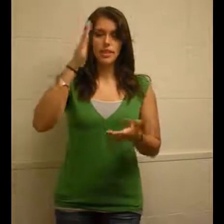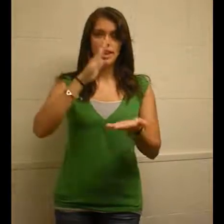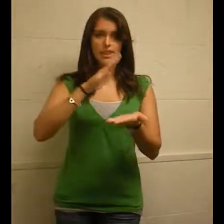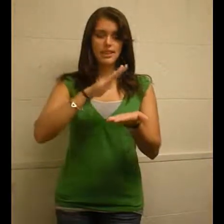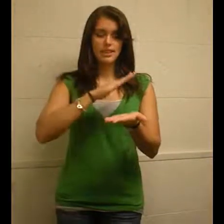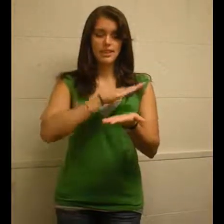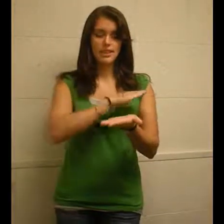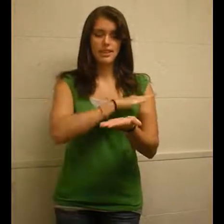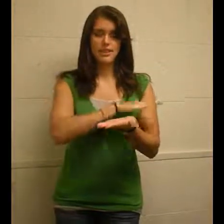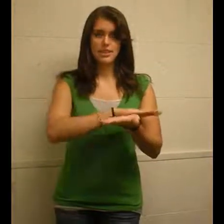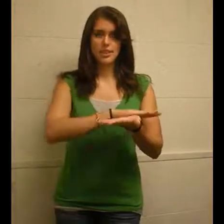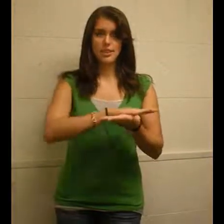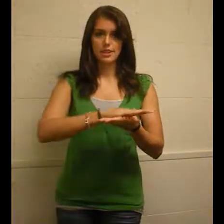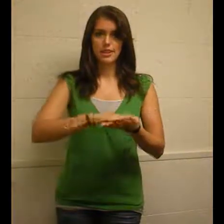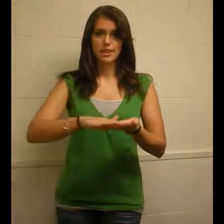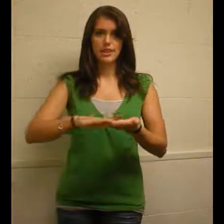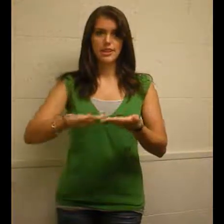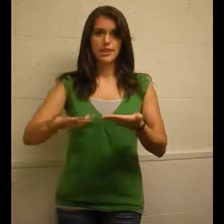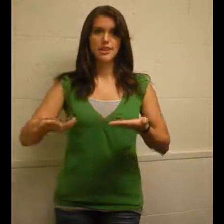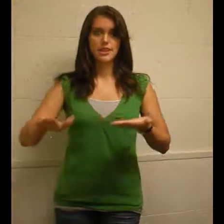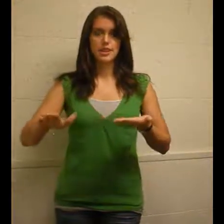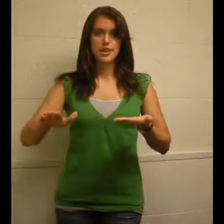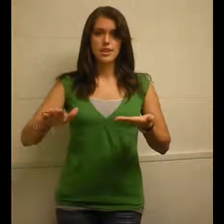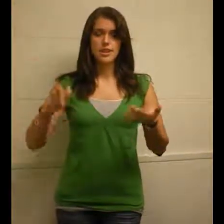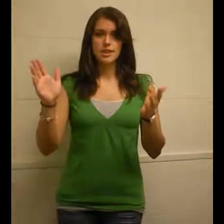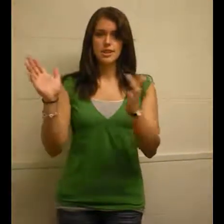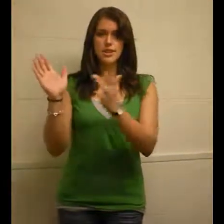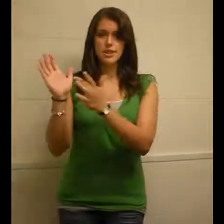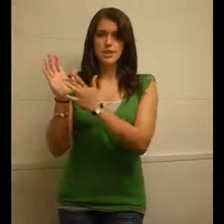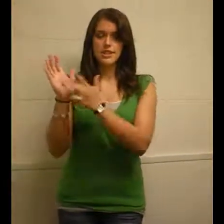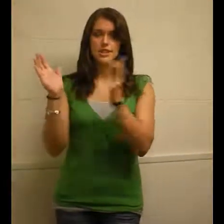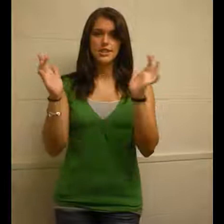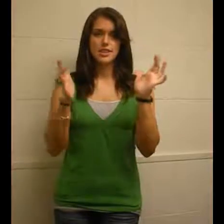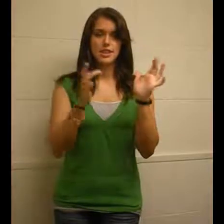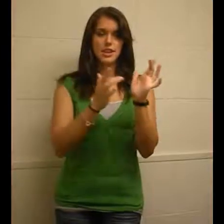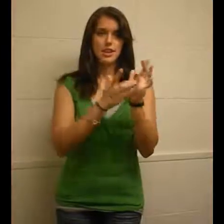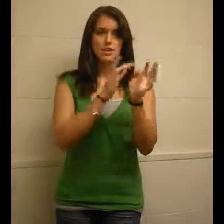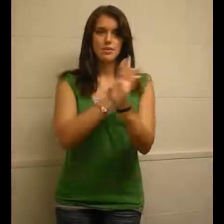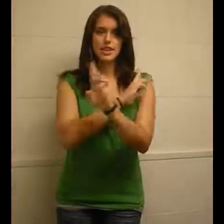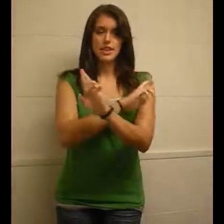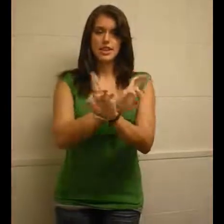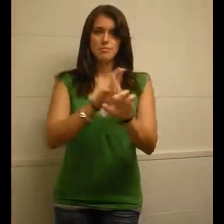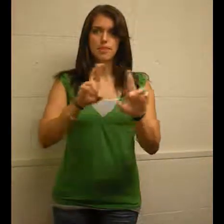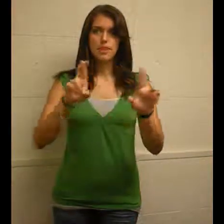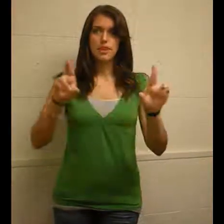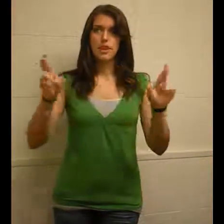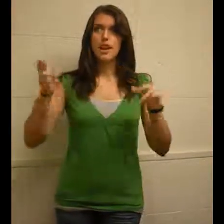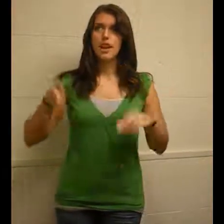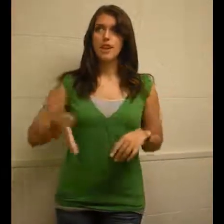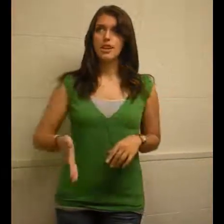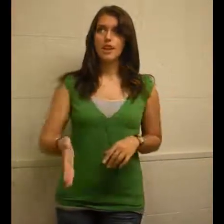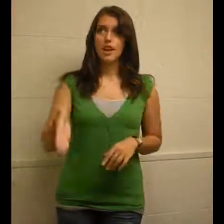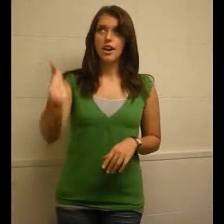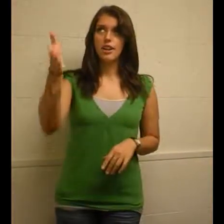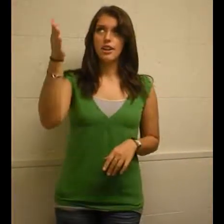And then clean, it's like you're cleaning the slate. So it's Jesus redeems, God